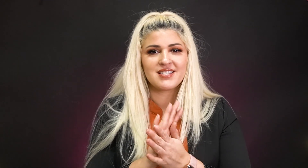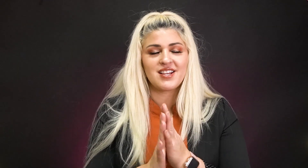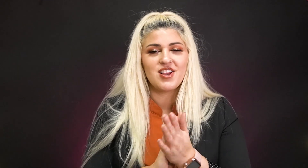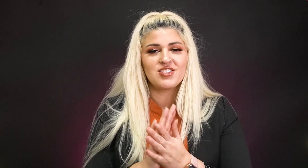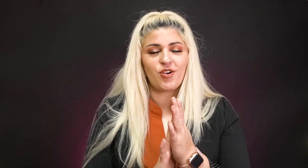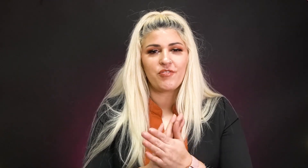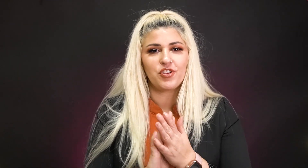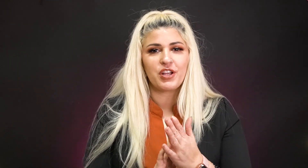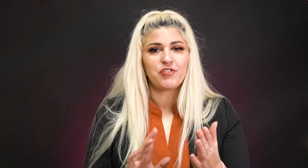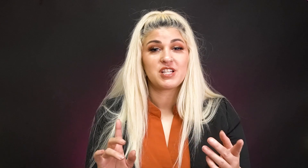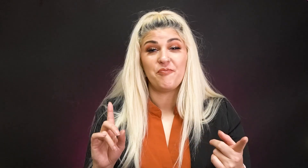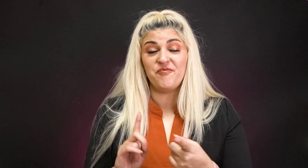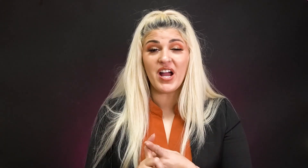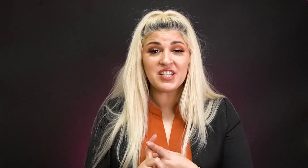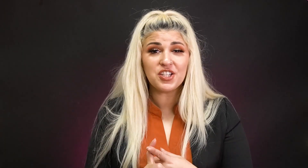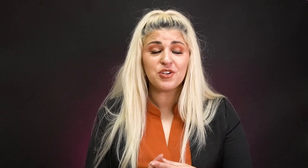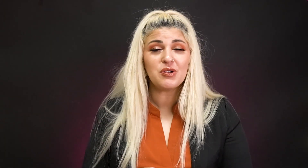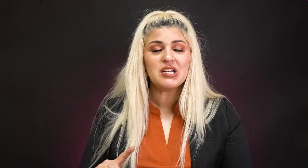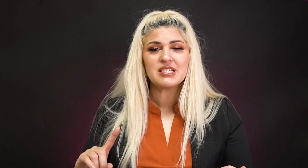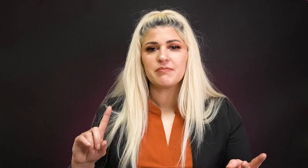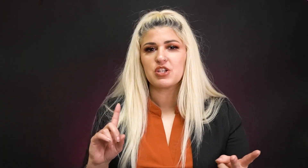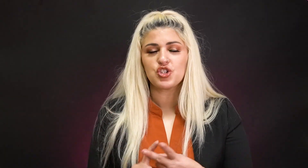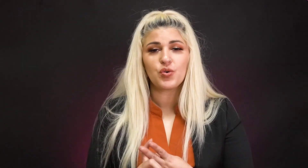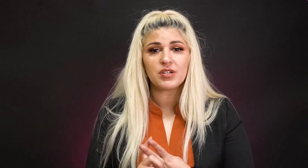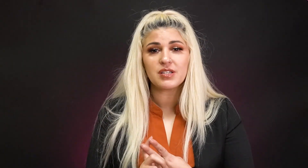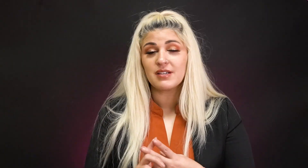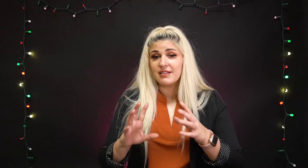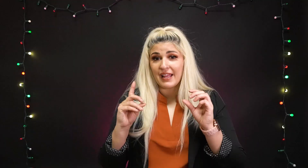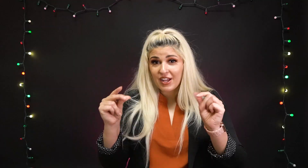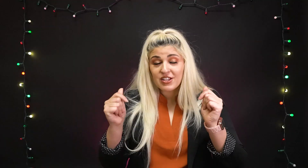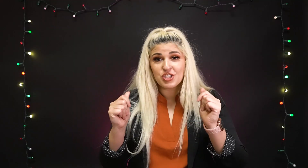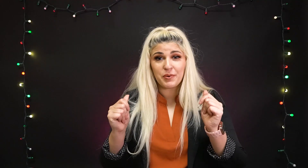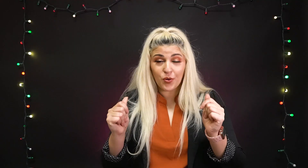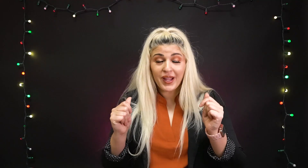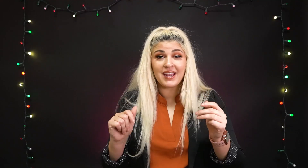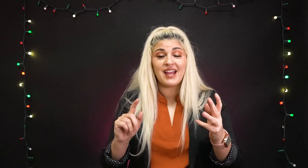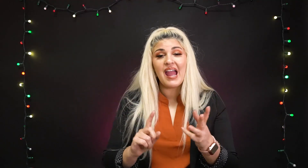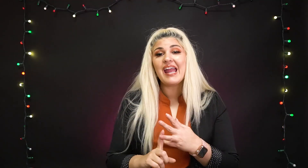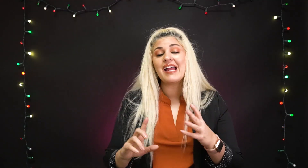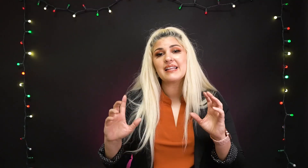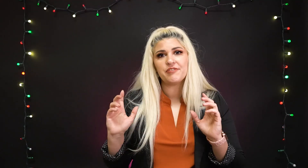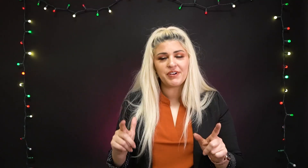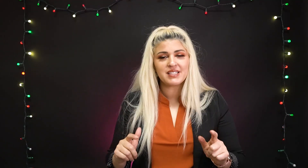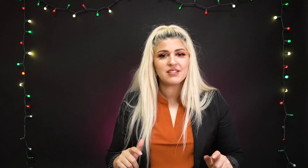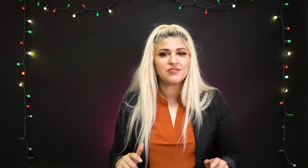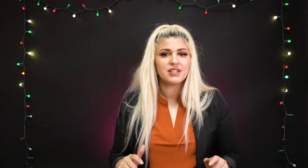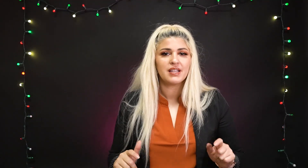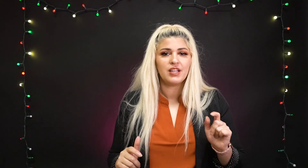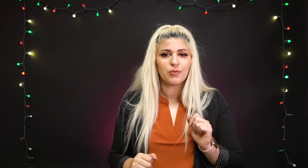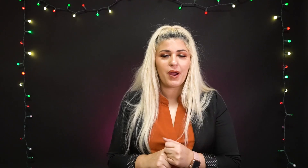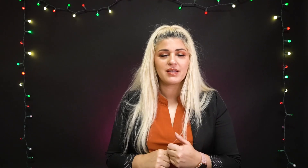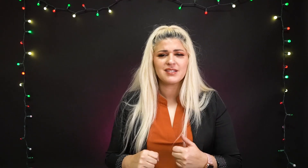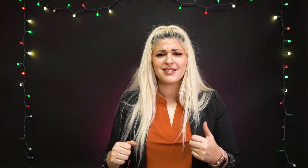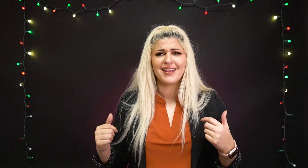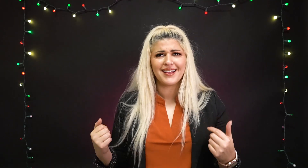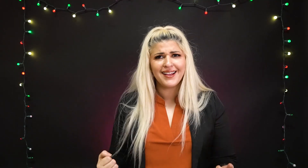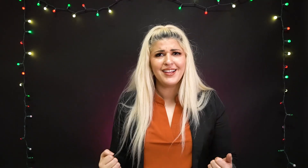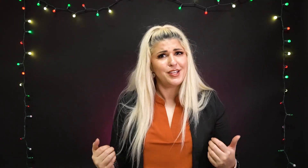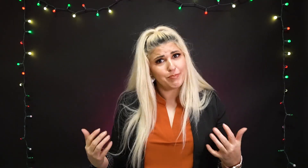so if you're looking for something fun to do something short like super quick and effective in your practice you